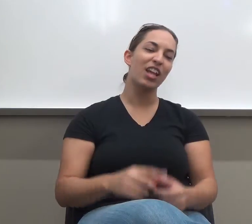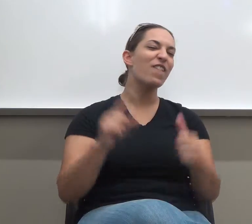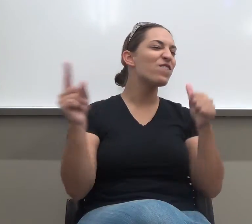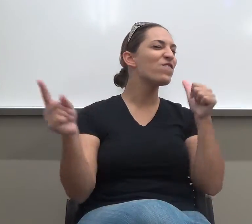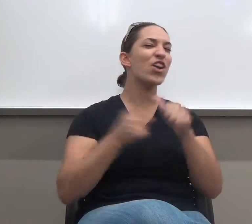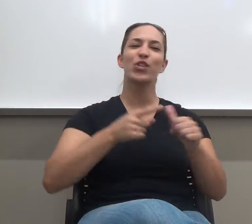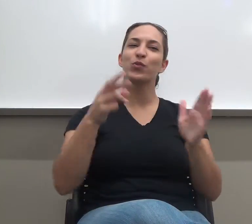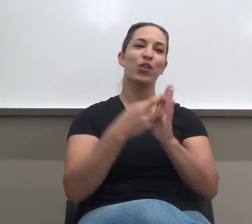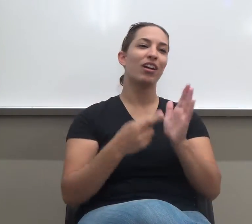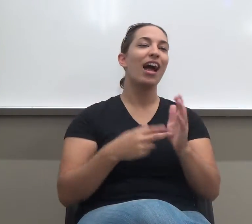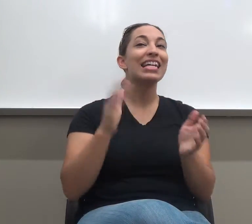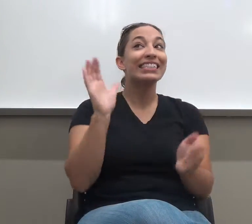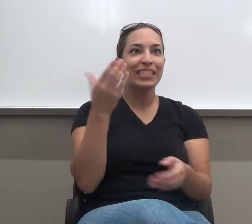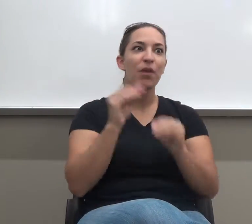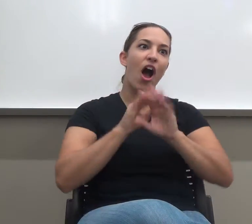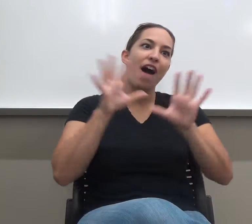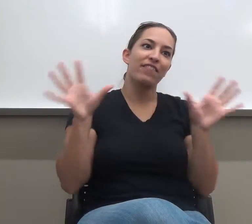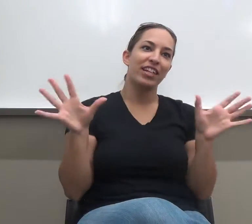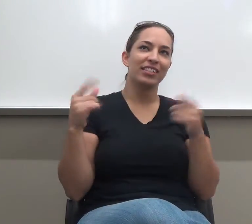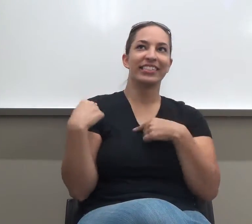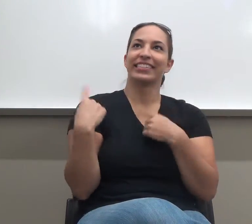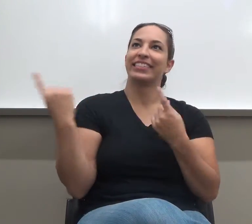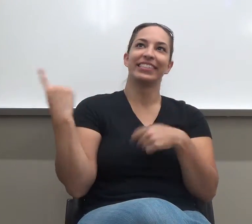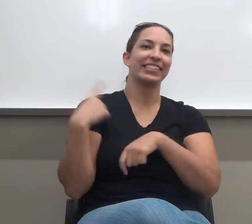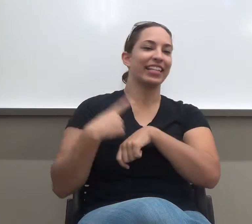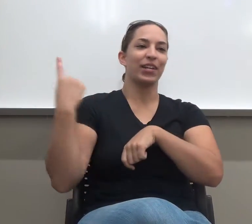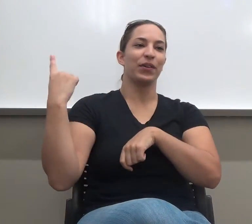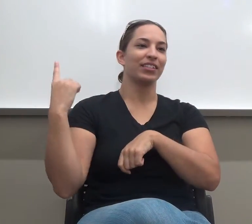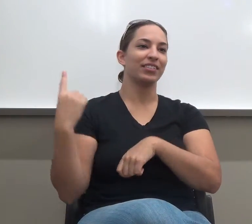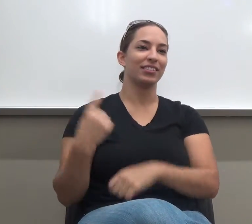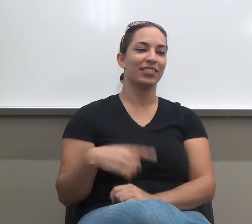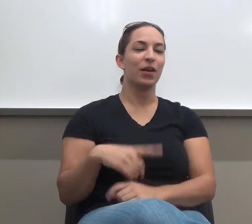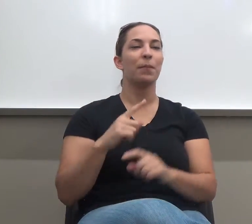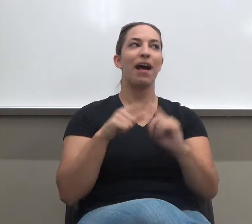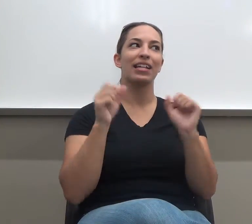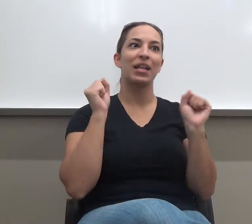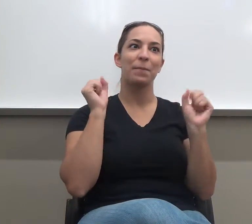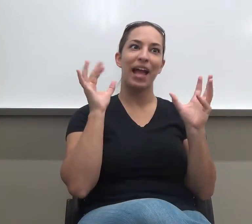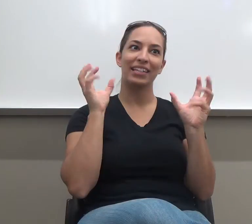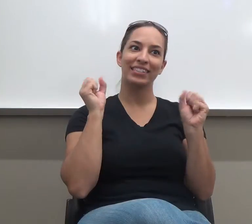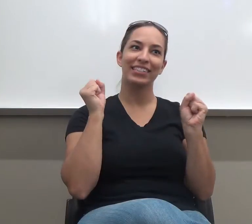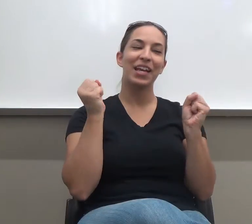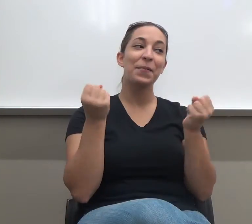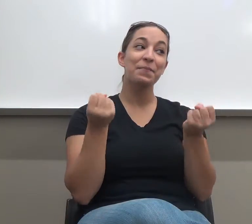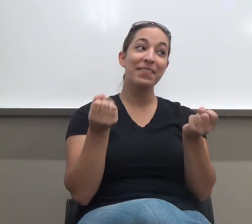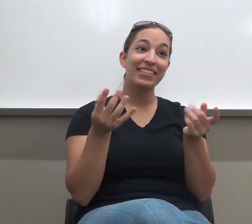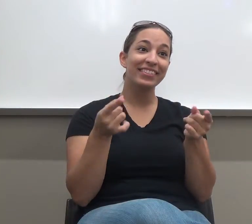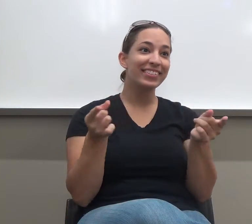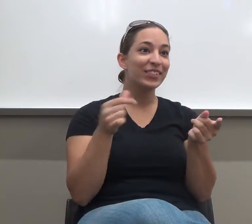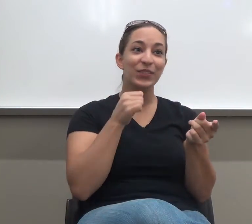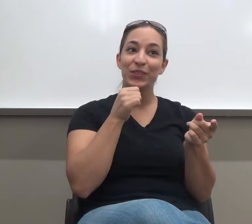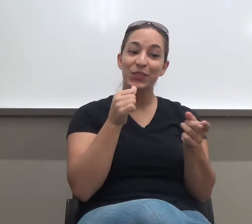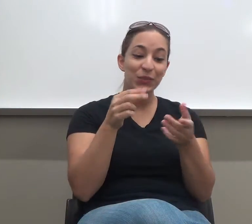You know, since day one. But it's amazing how many students do not read the directions.